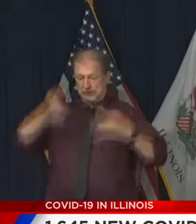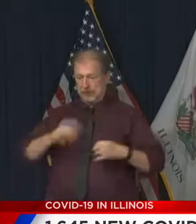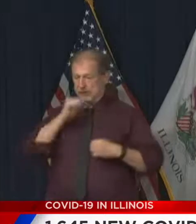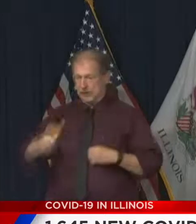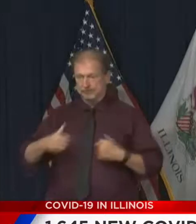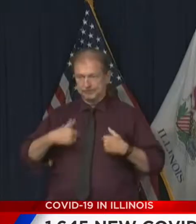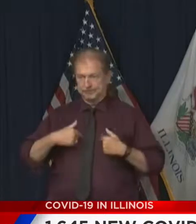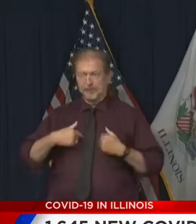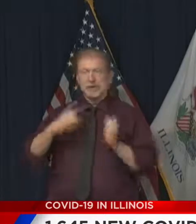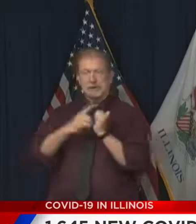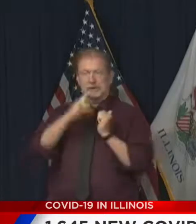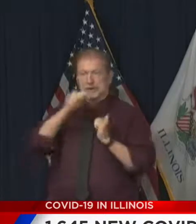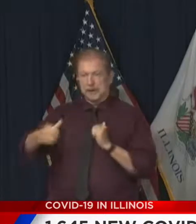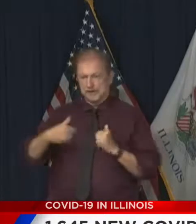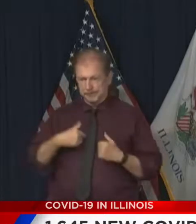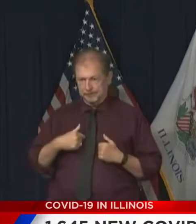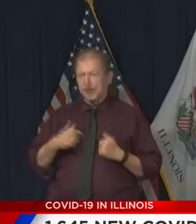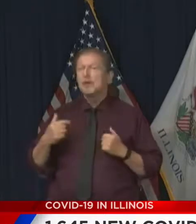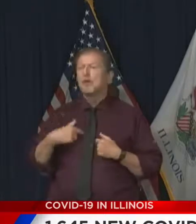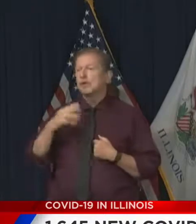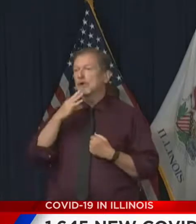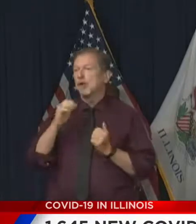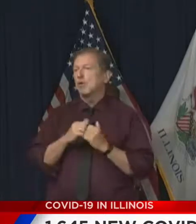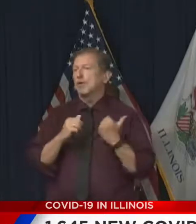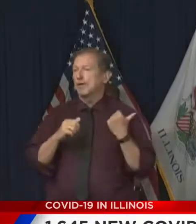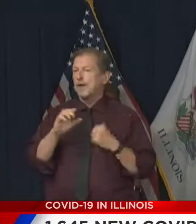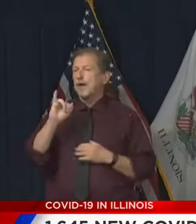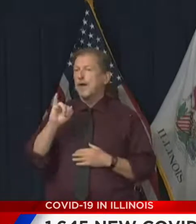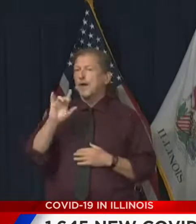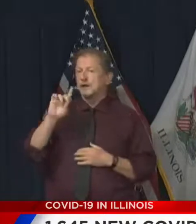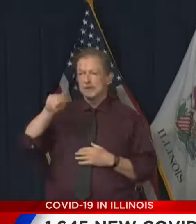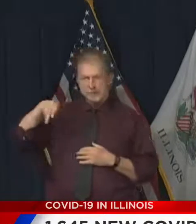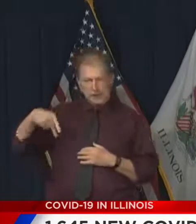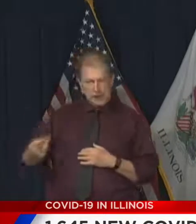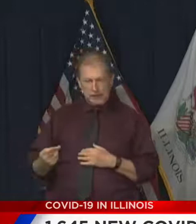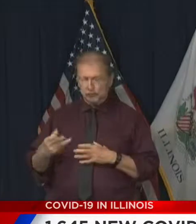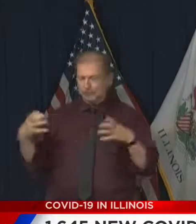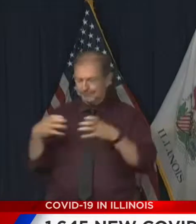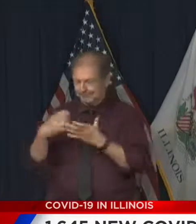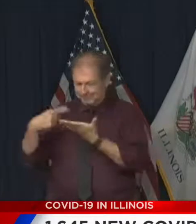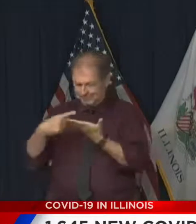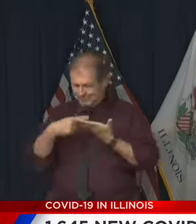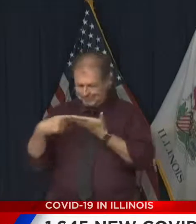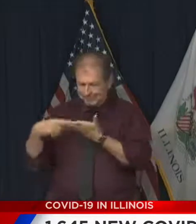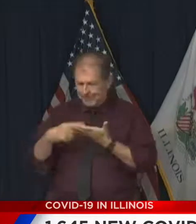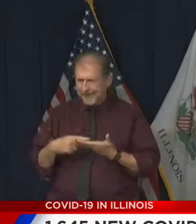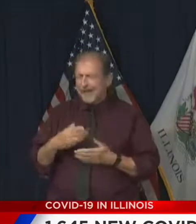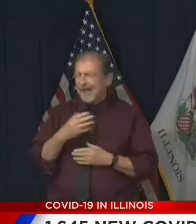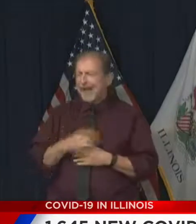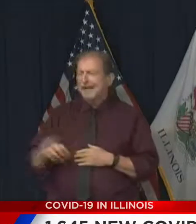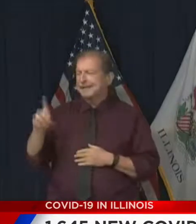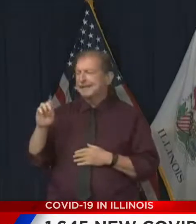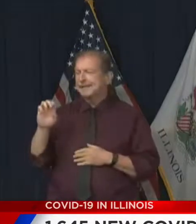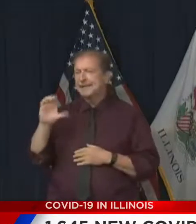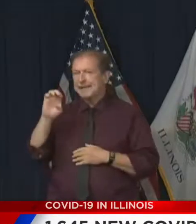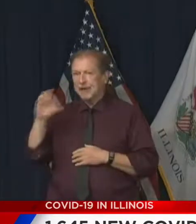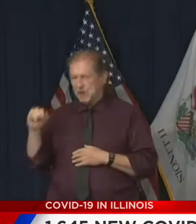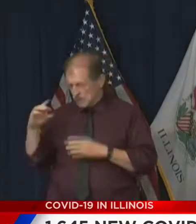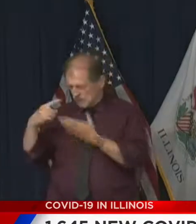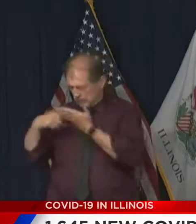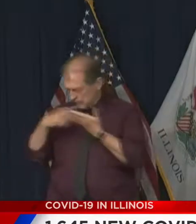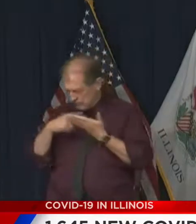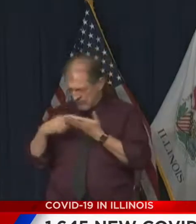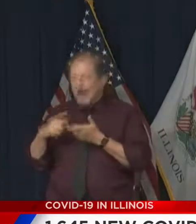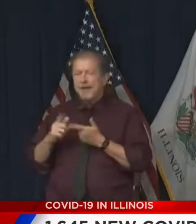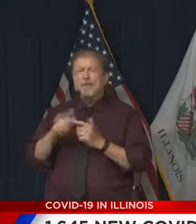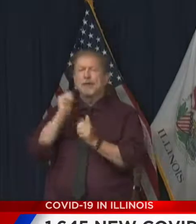doctor. We consult with IDPH. This is a process that runs through, as you know, DCEO, which issues the guidance for everybody.